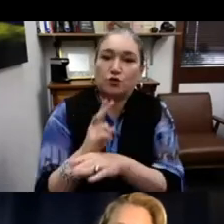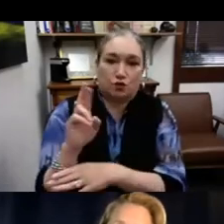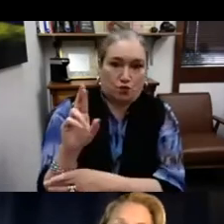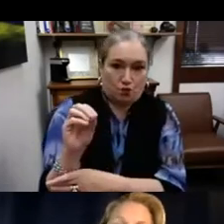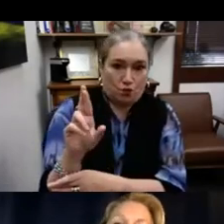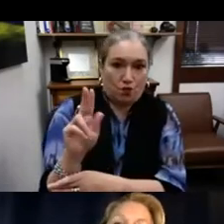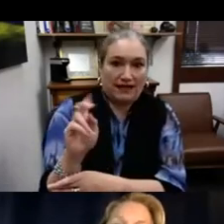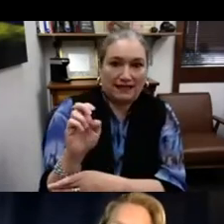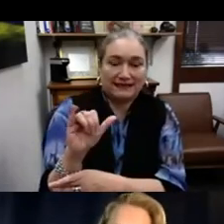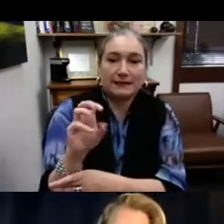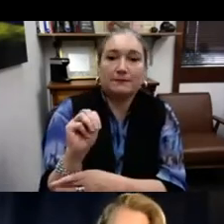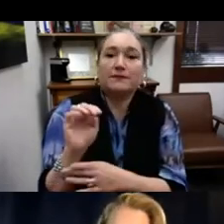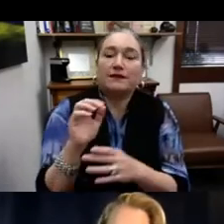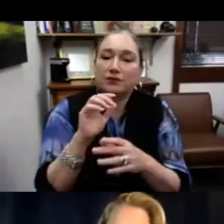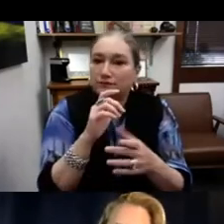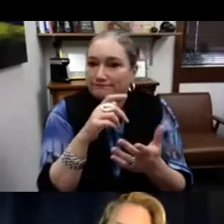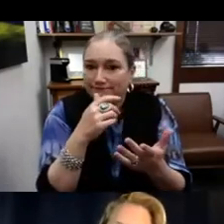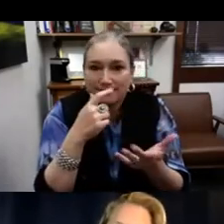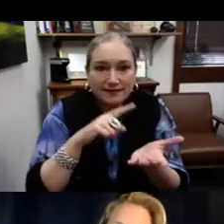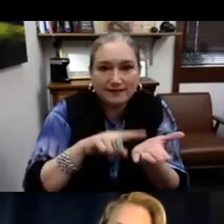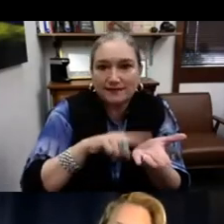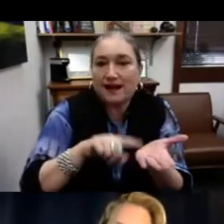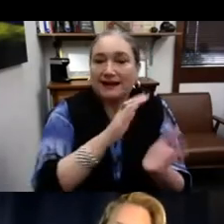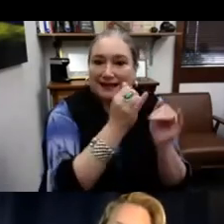pieces, which was also using workism